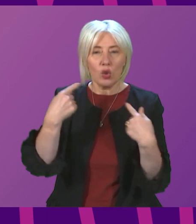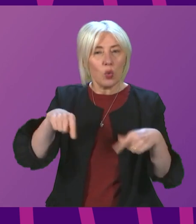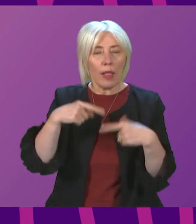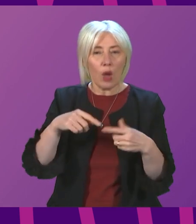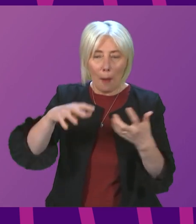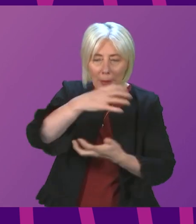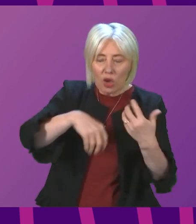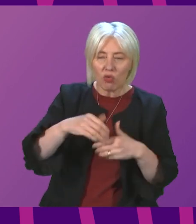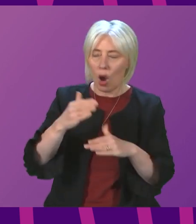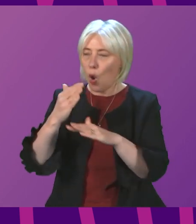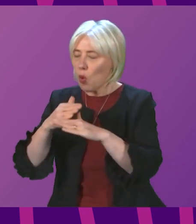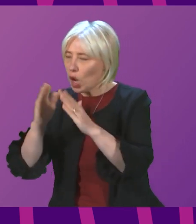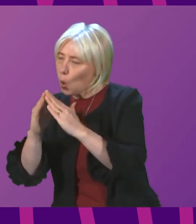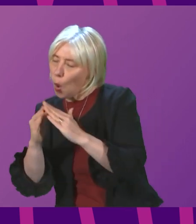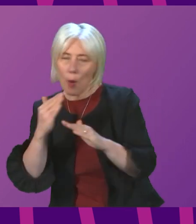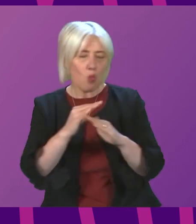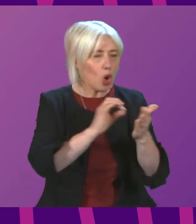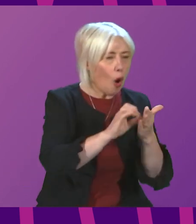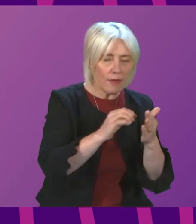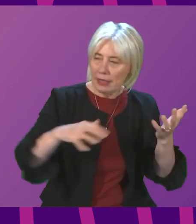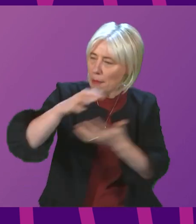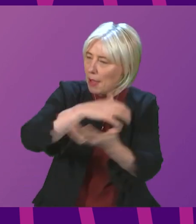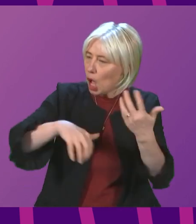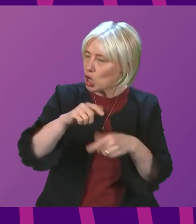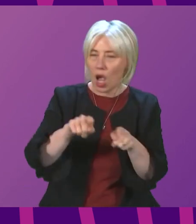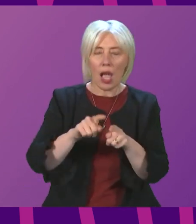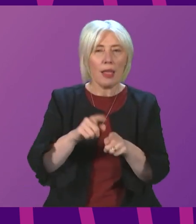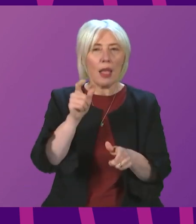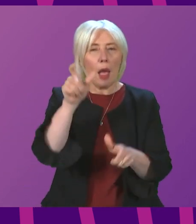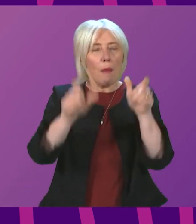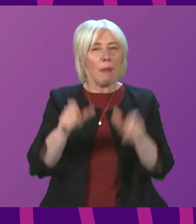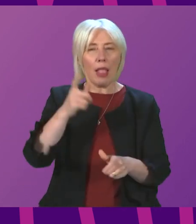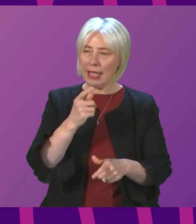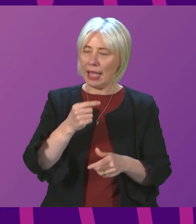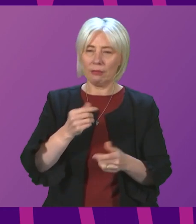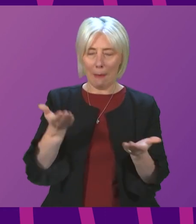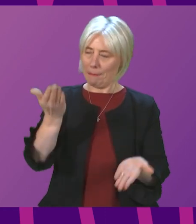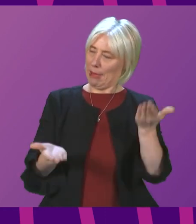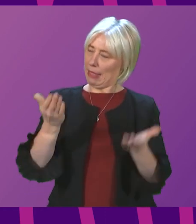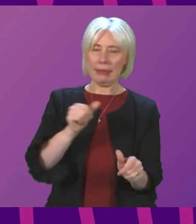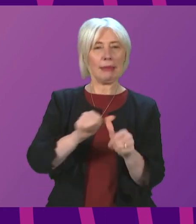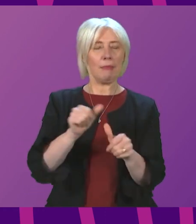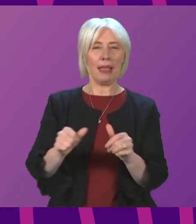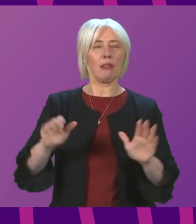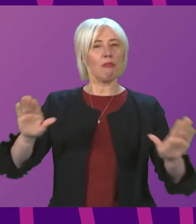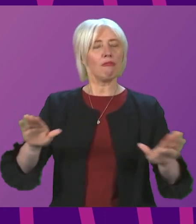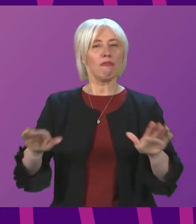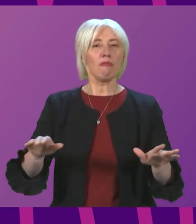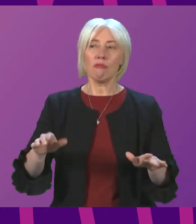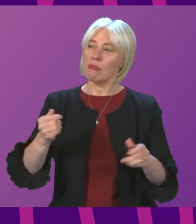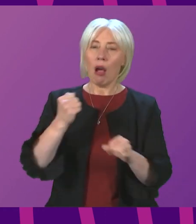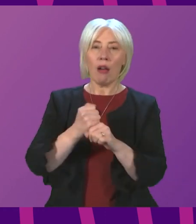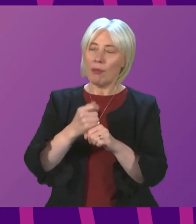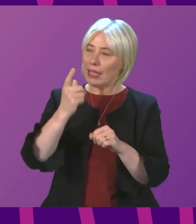working and home working to happen and to help people achieve a better work-life balance too. Does the government support this continuing?